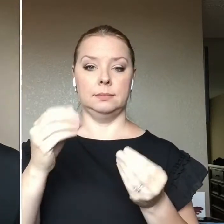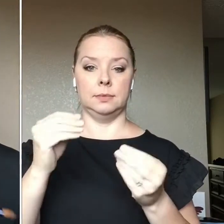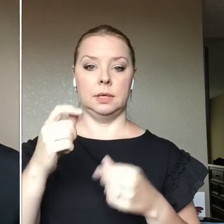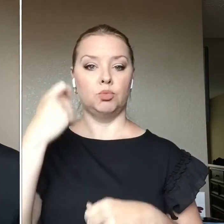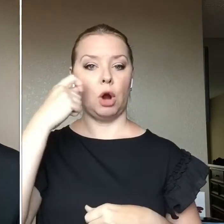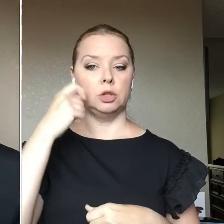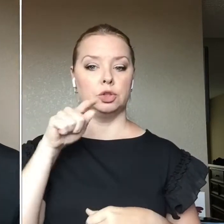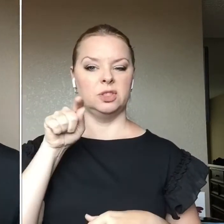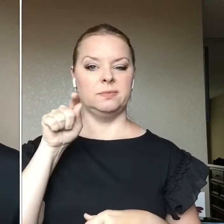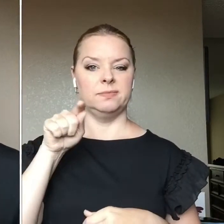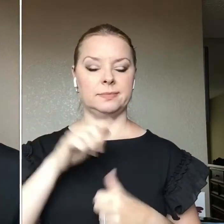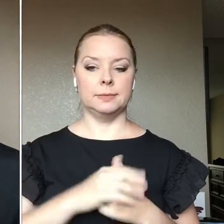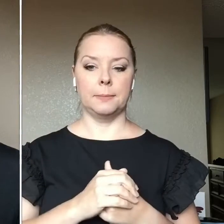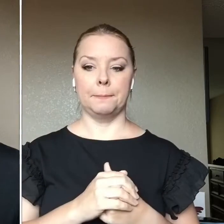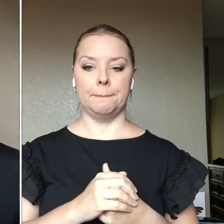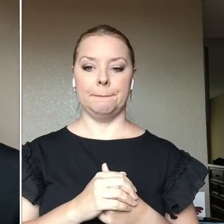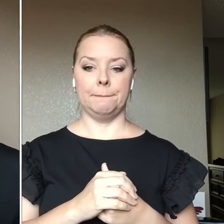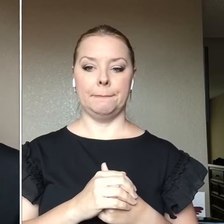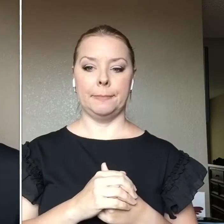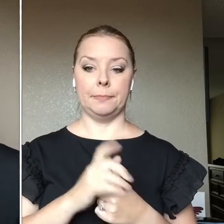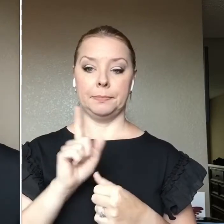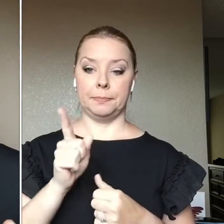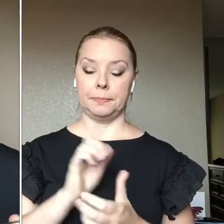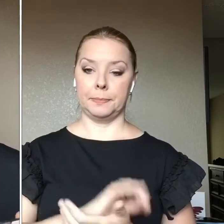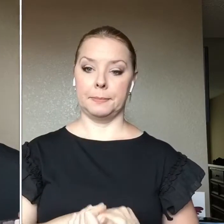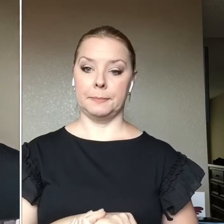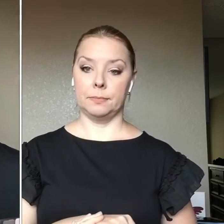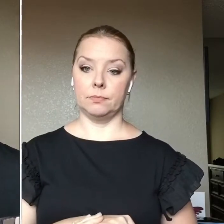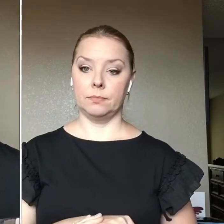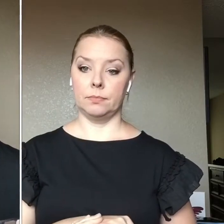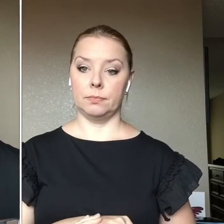a no name brush and I get a nice big coating.